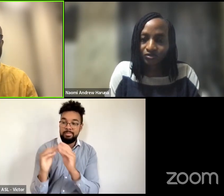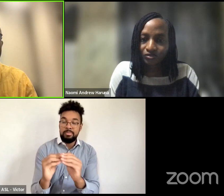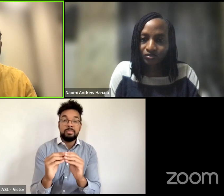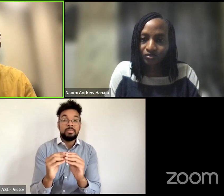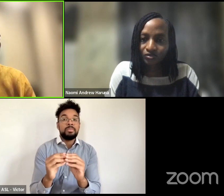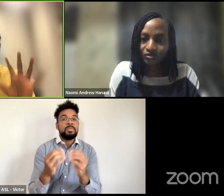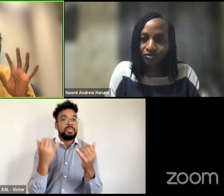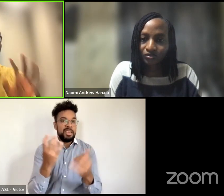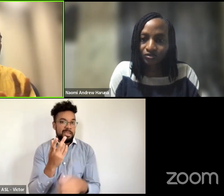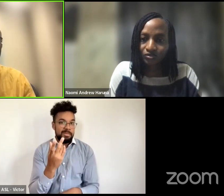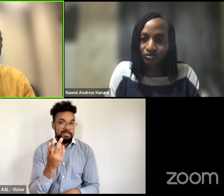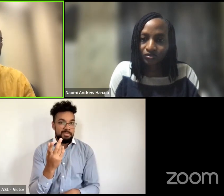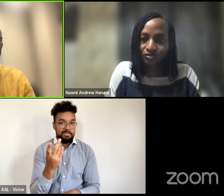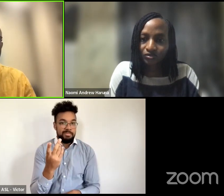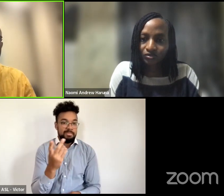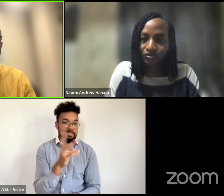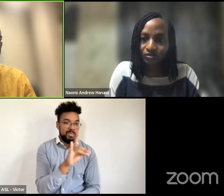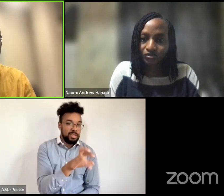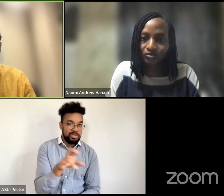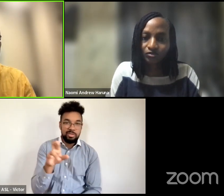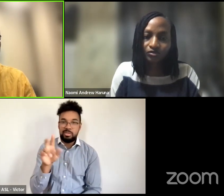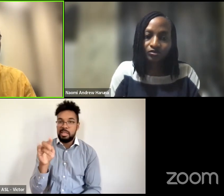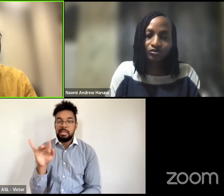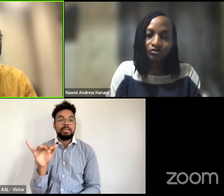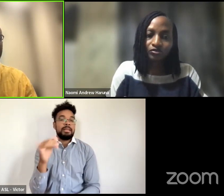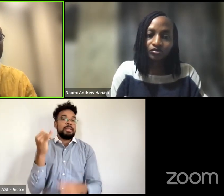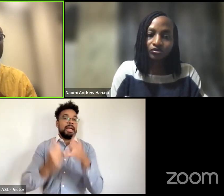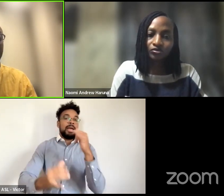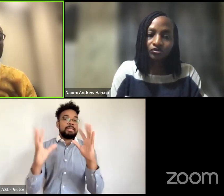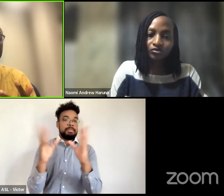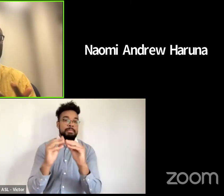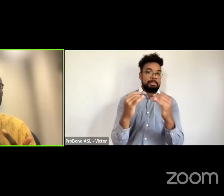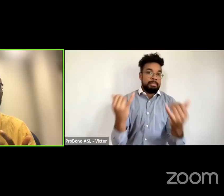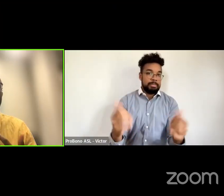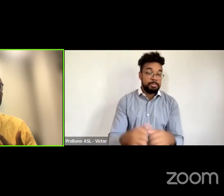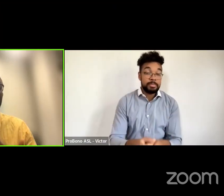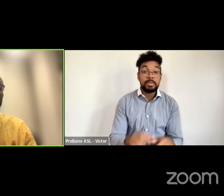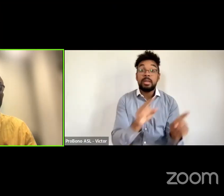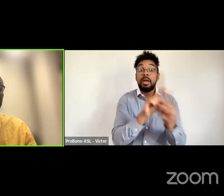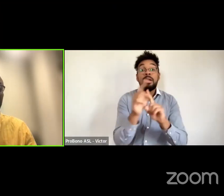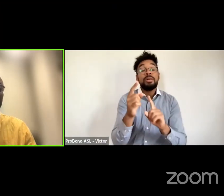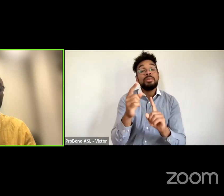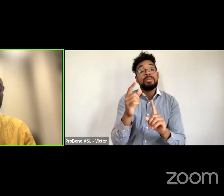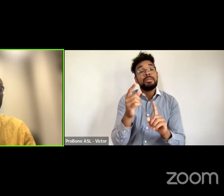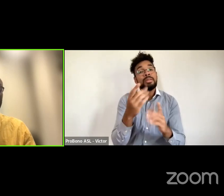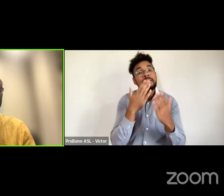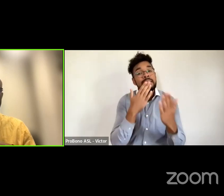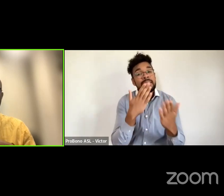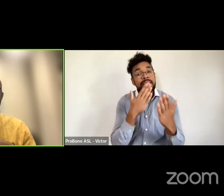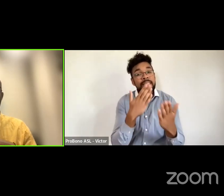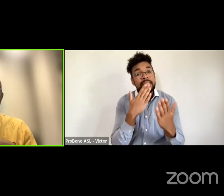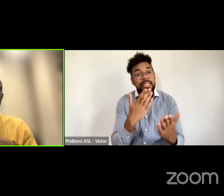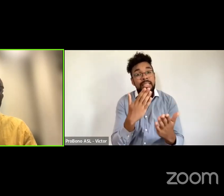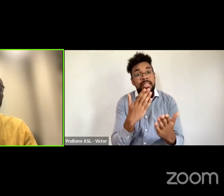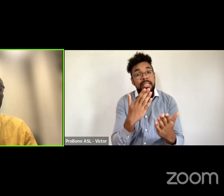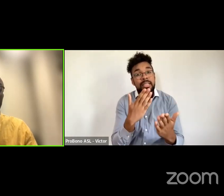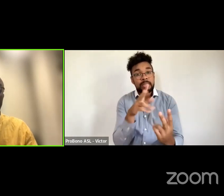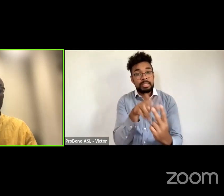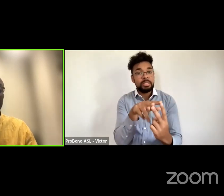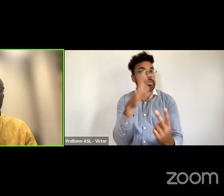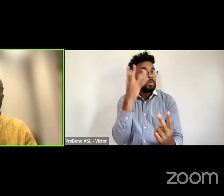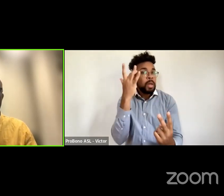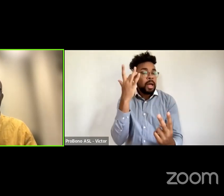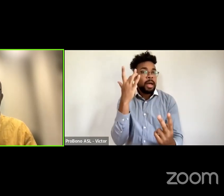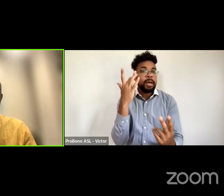on this series so special thanks to them and i also want to say thank you to them because a lot of the time um the